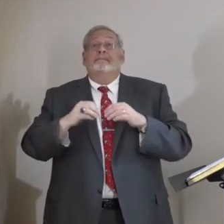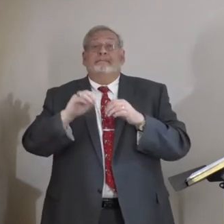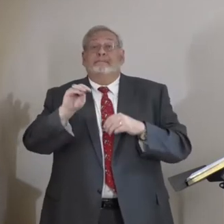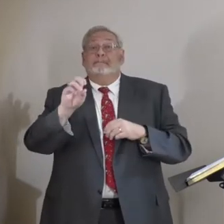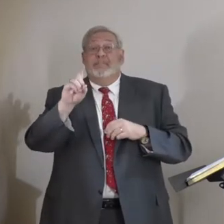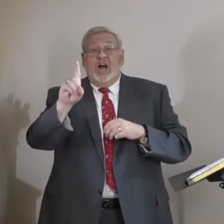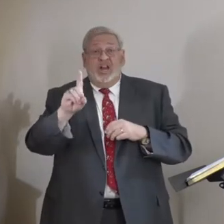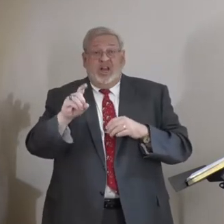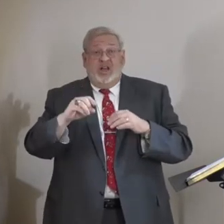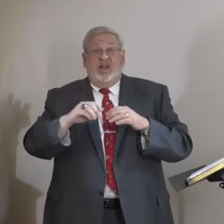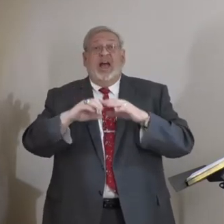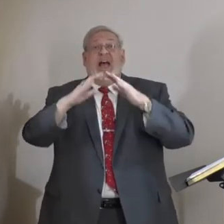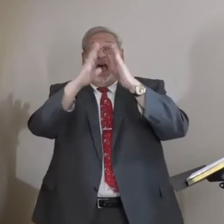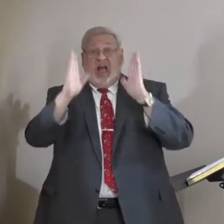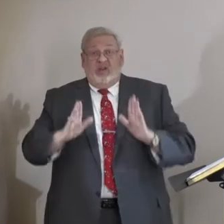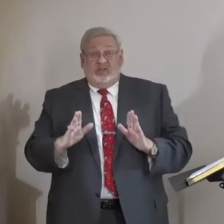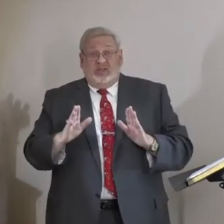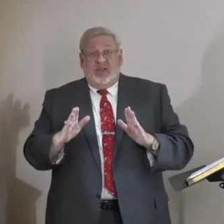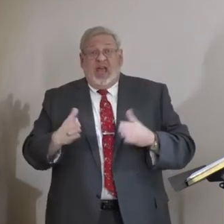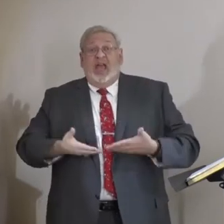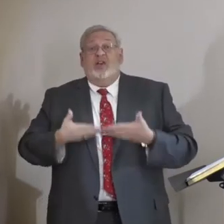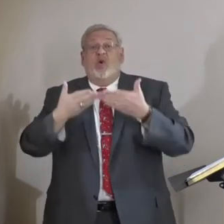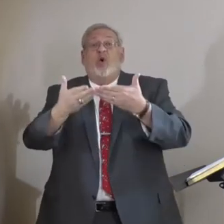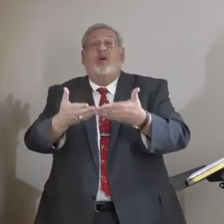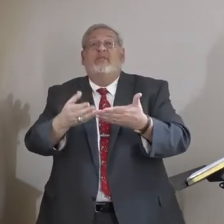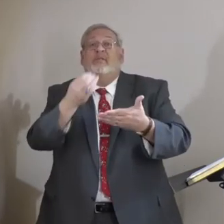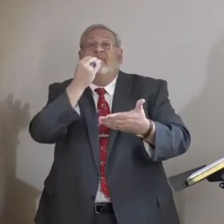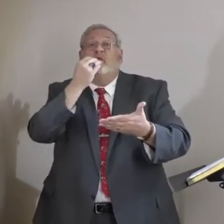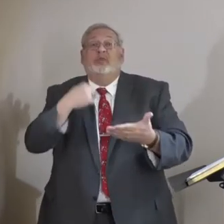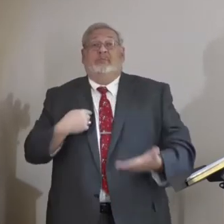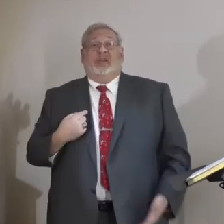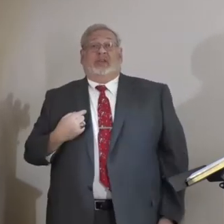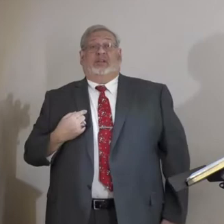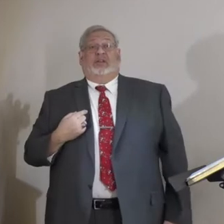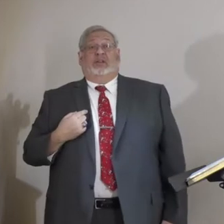they had in their hut. And offer to give it to me.